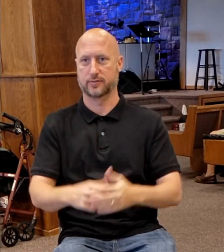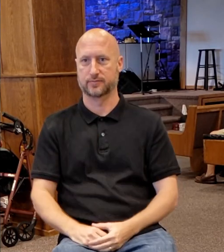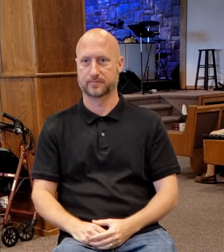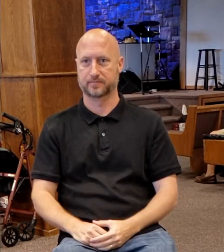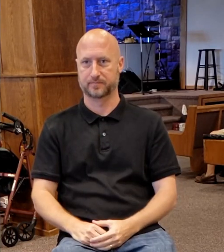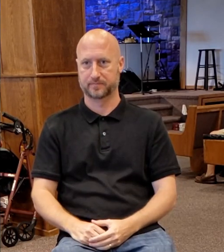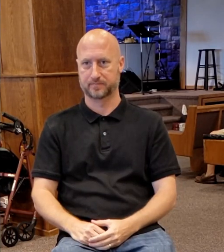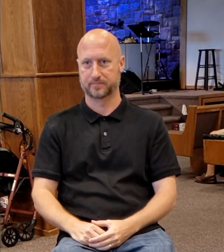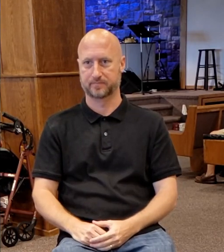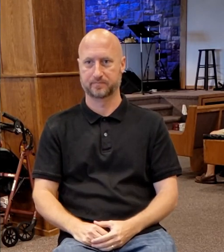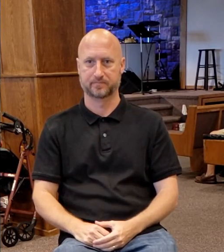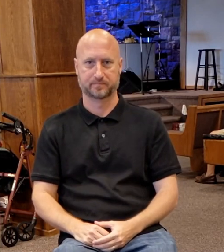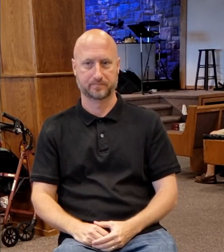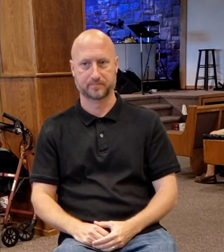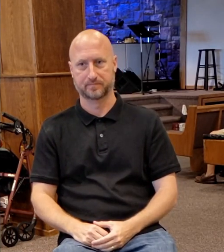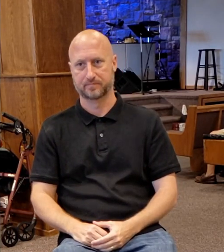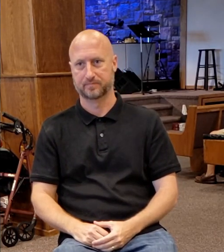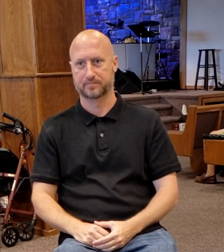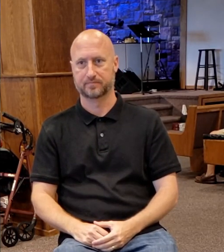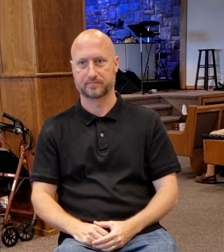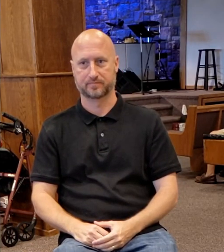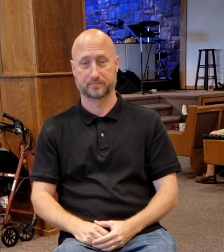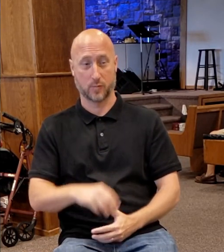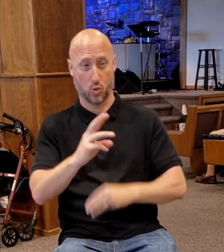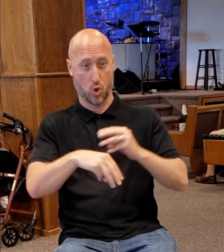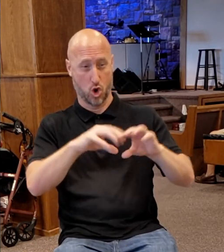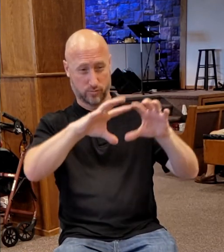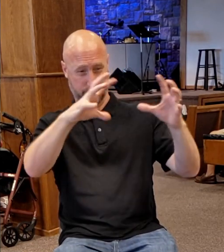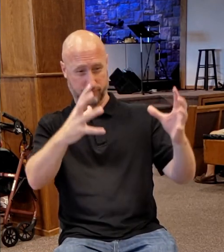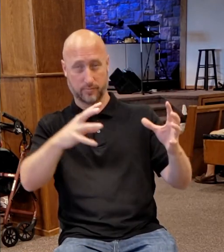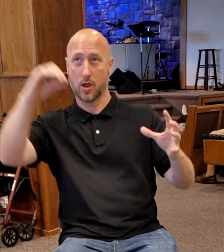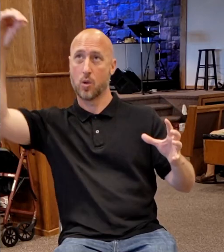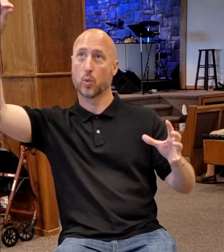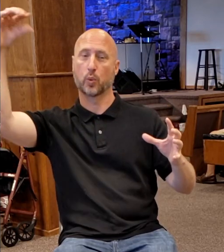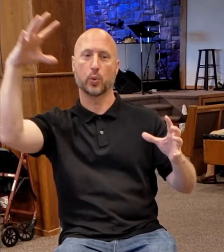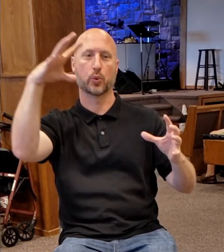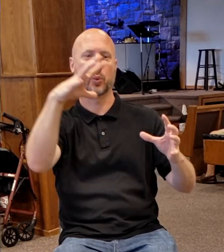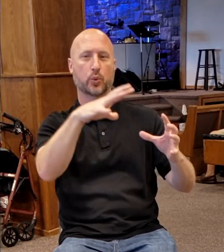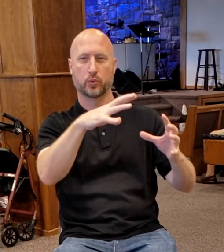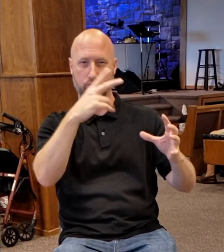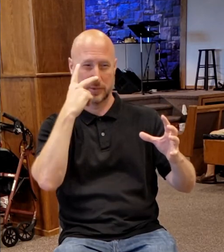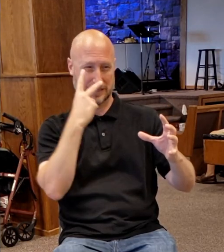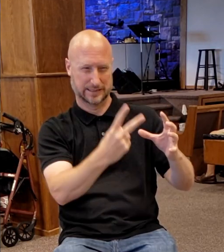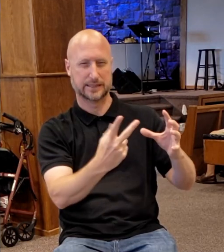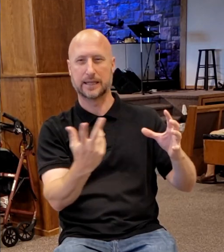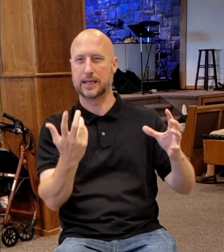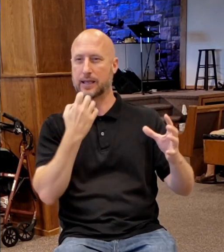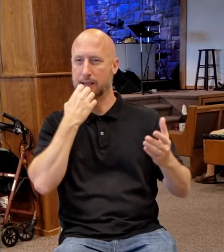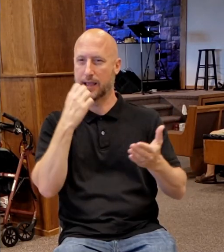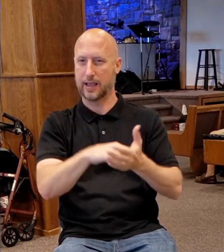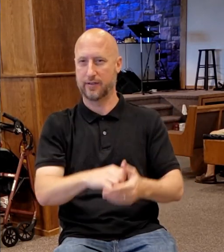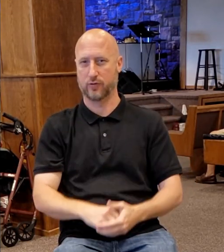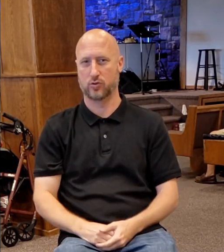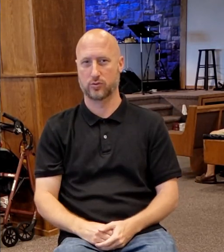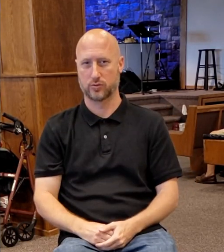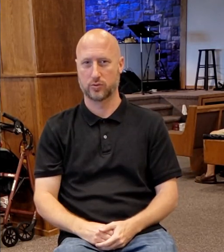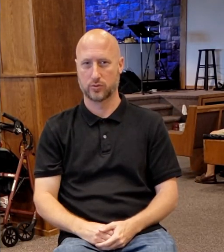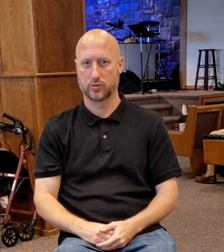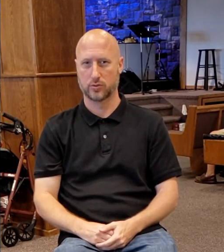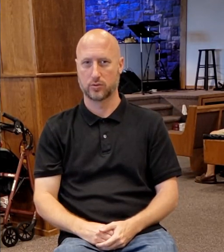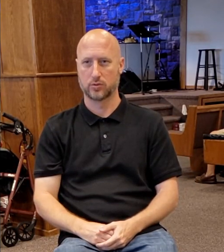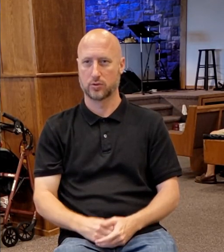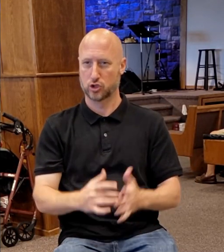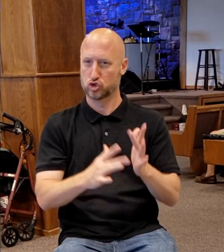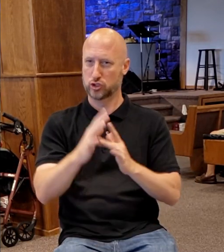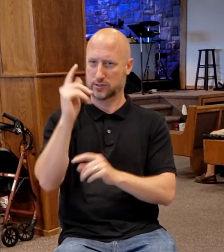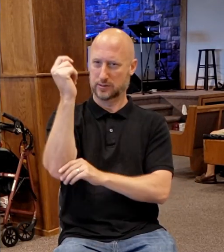Making it known that it's evil, this world. Testifying of it. That's who he is. But